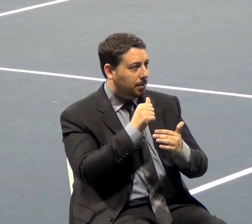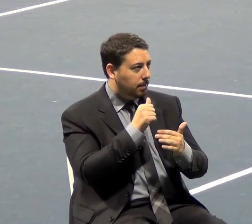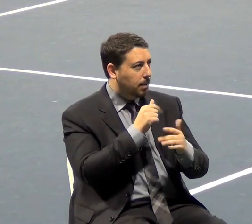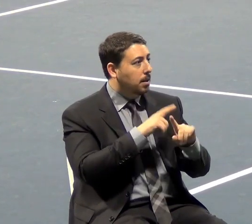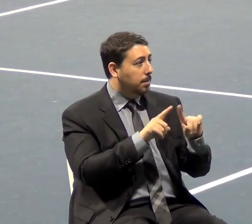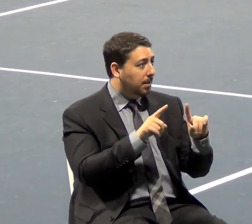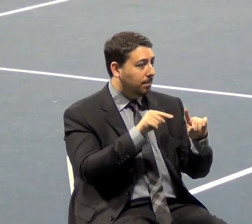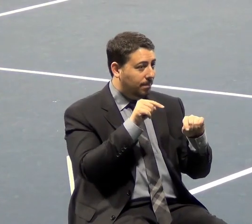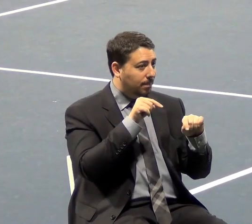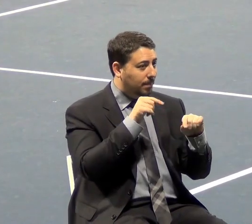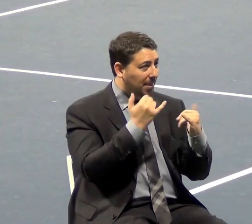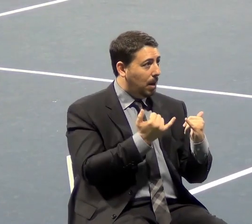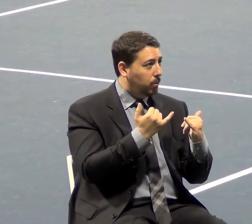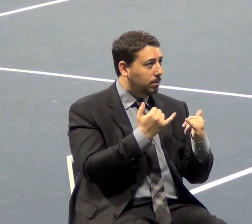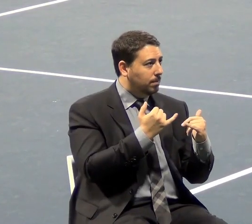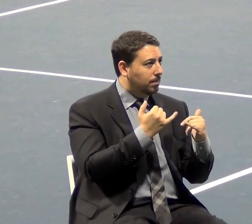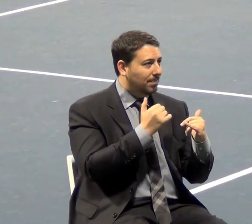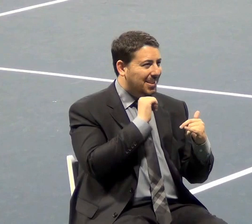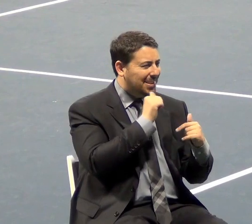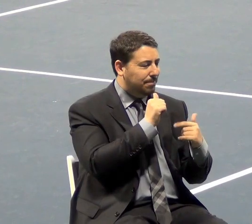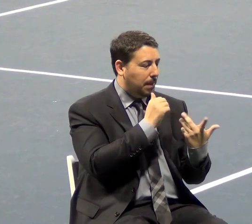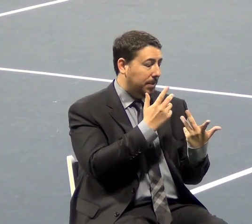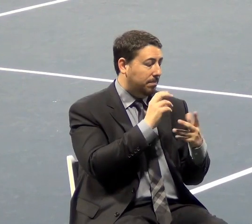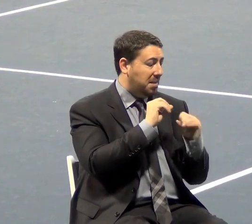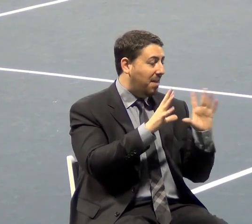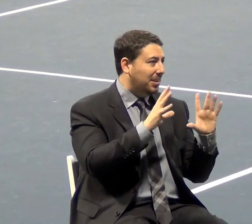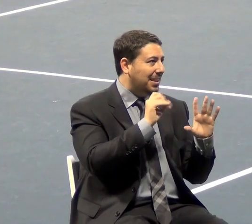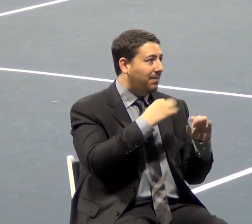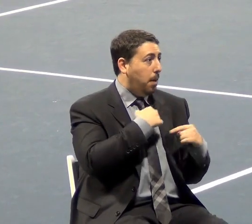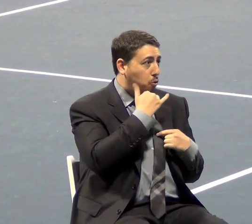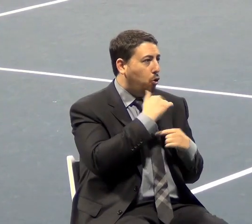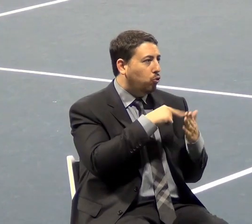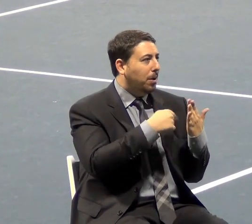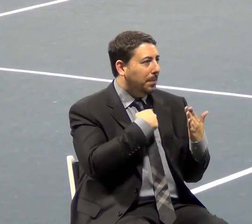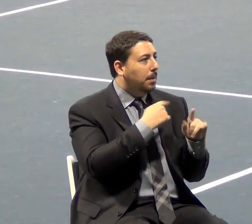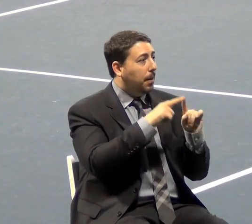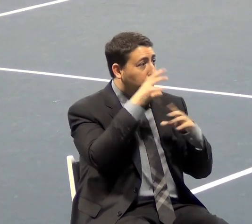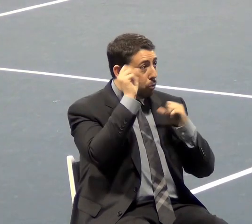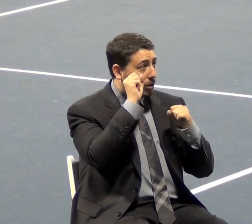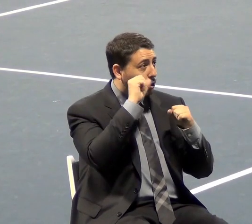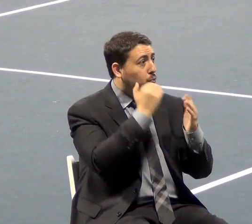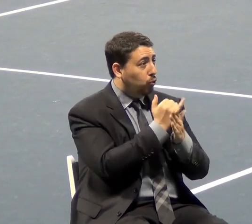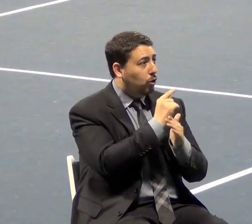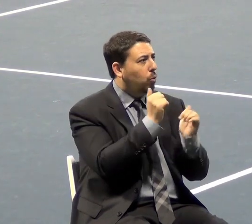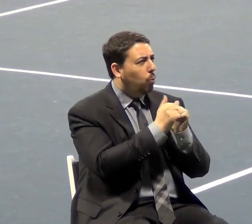not correctly obviously, but the President renewed it with an executive order. But he changed.